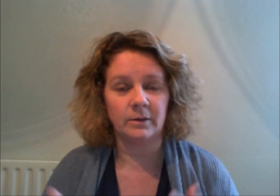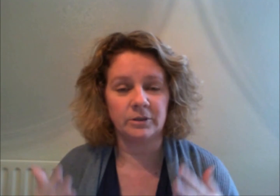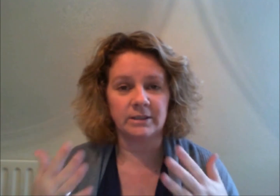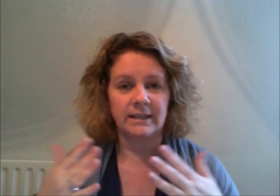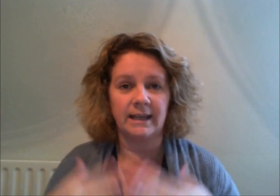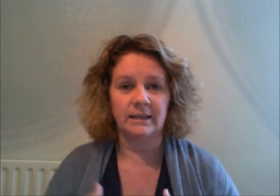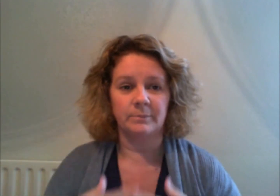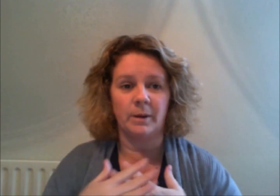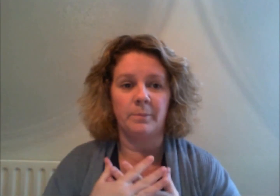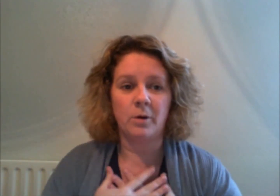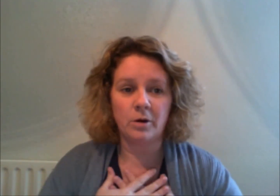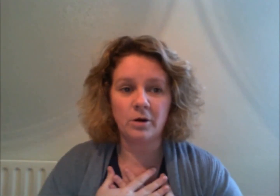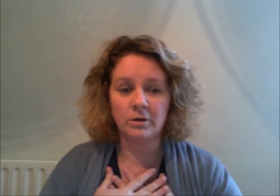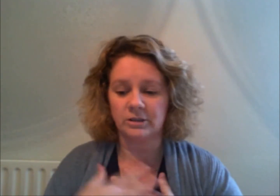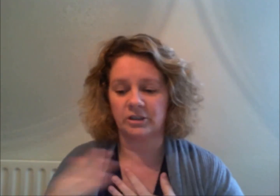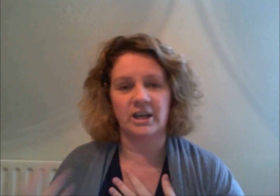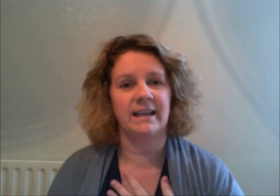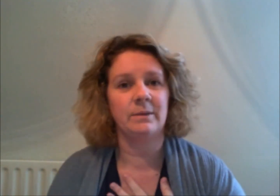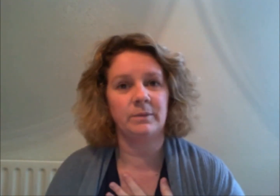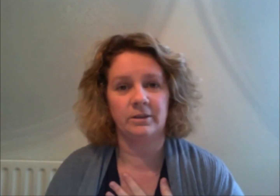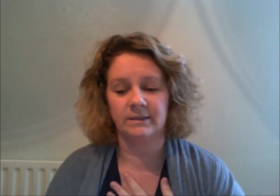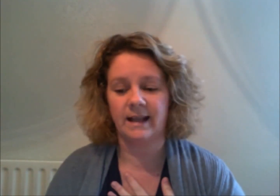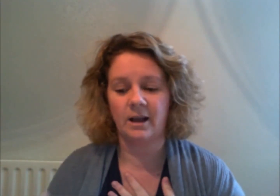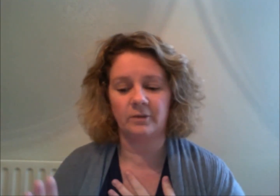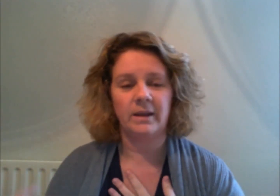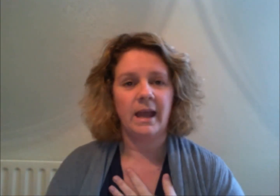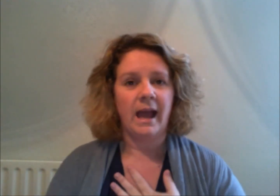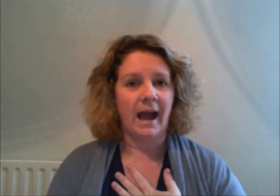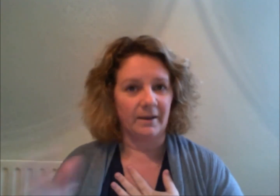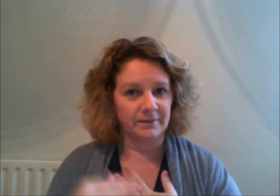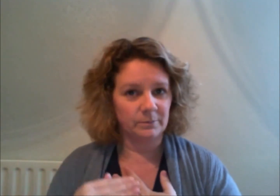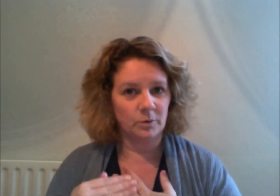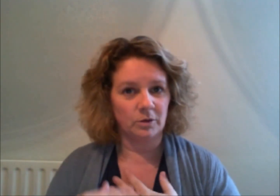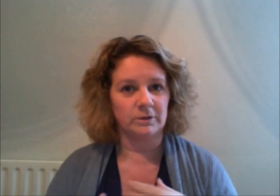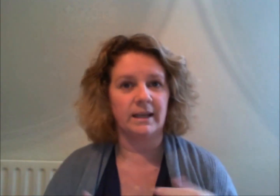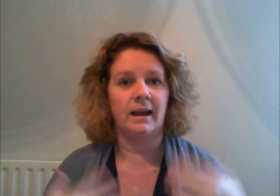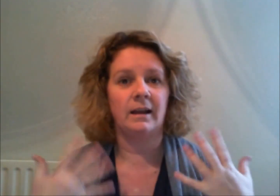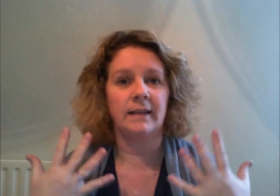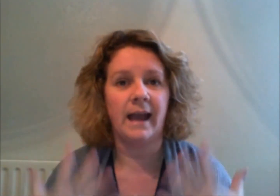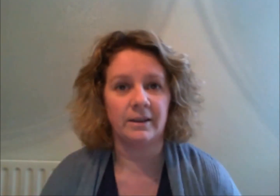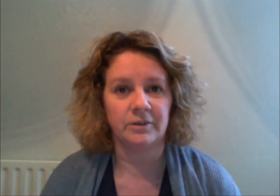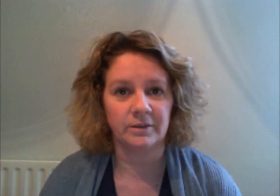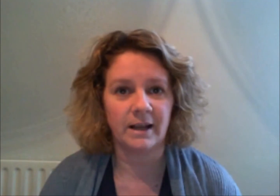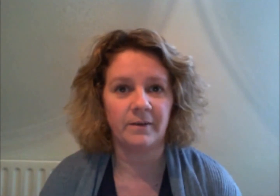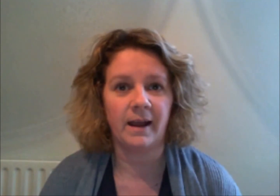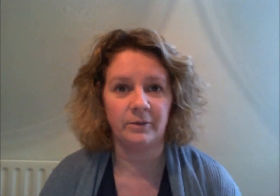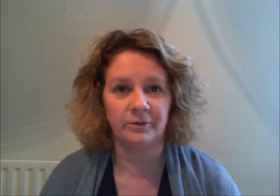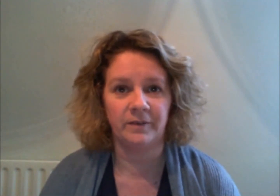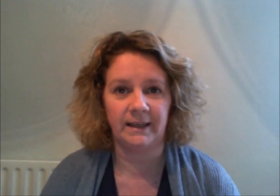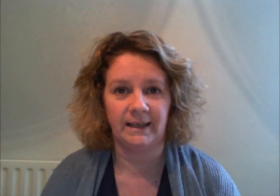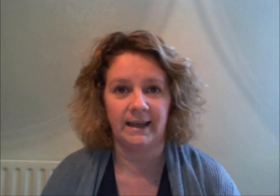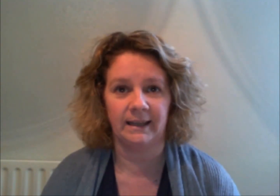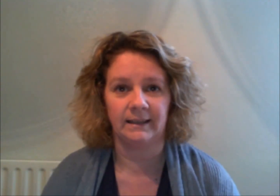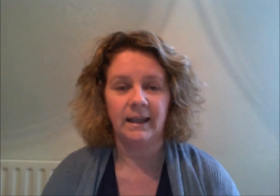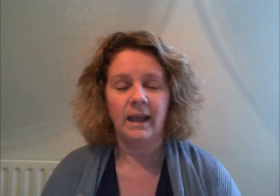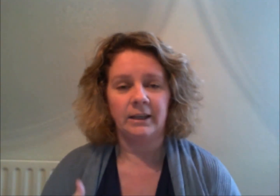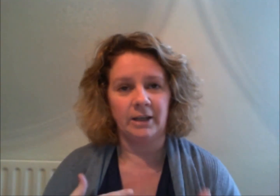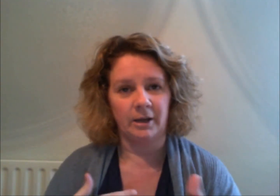just take a pause to check in with yourself have some water ask yourself how you're feeling you know